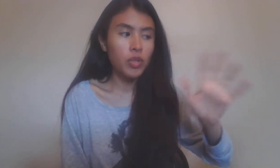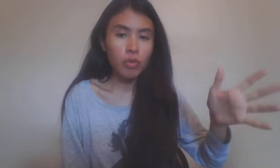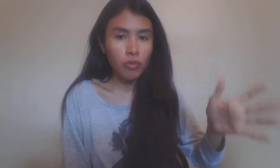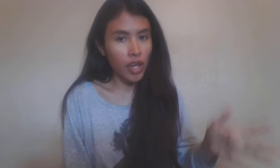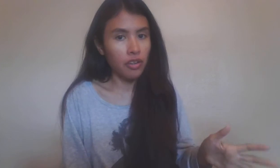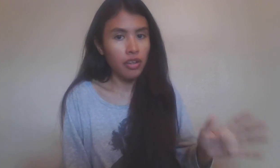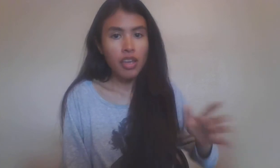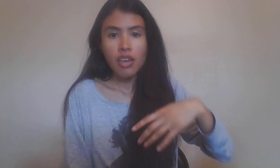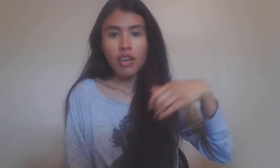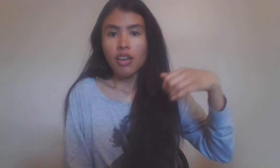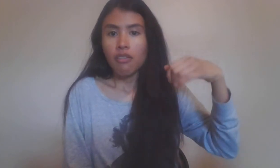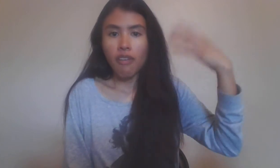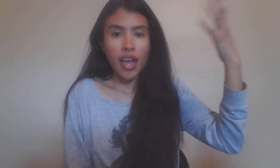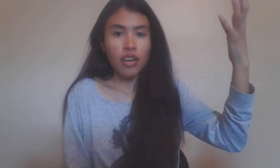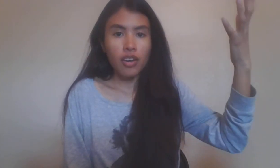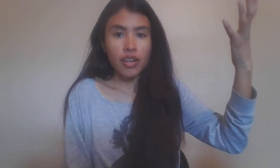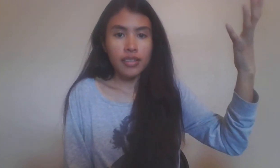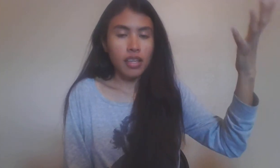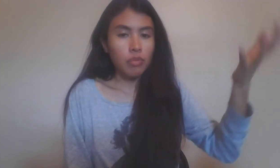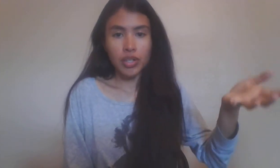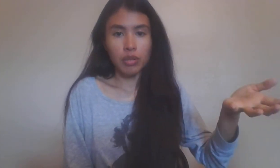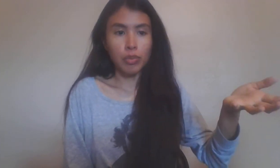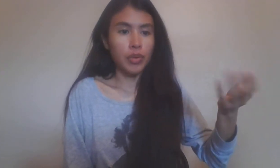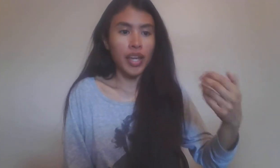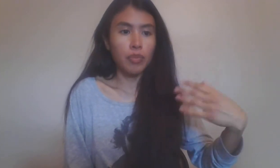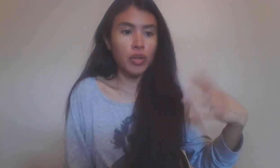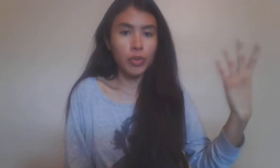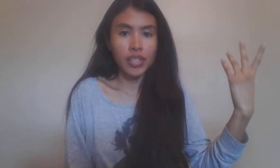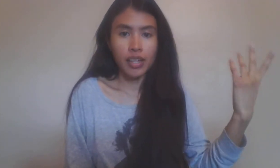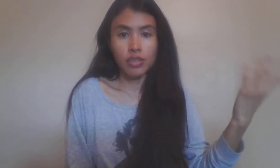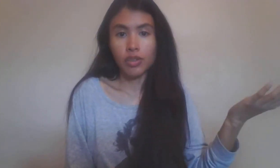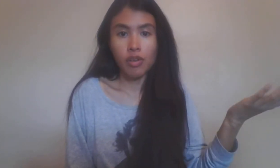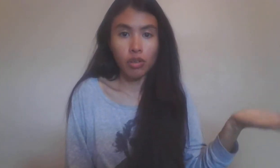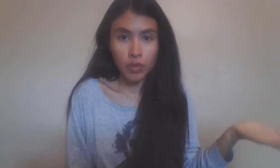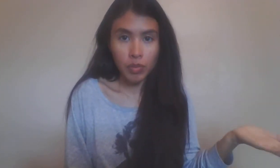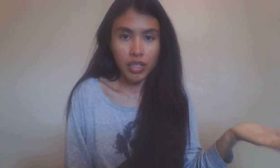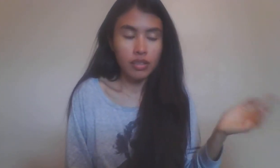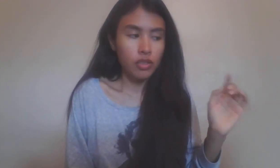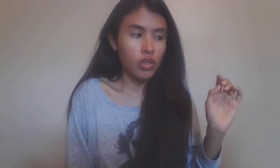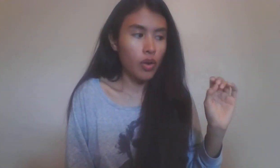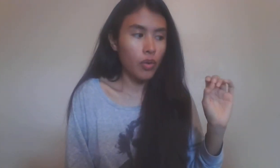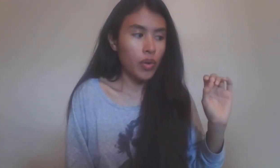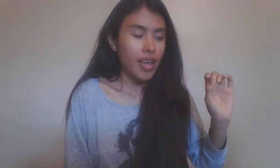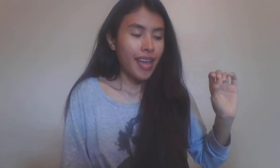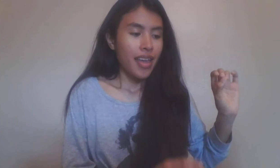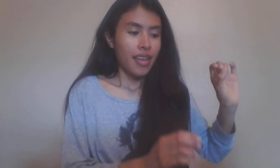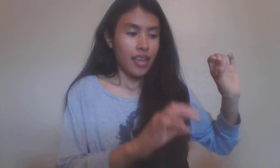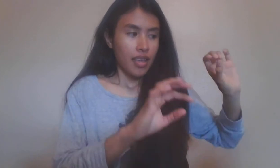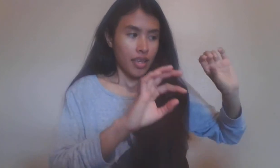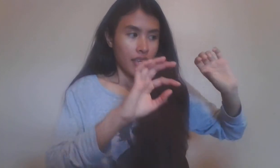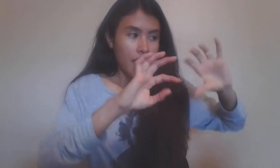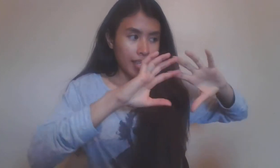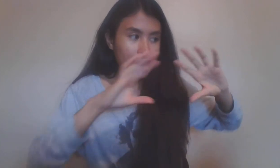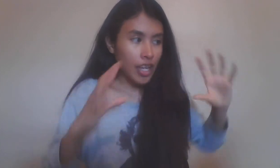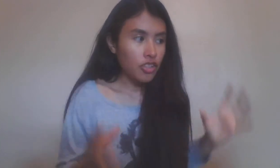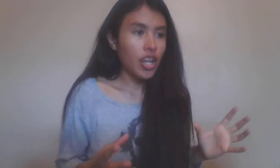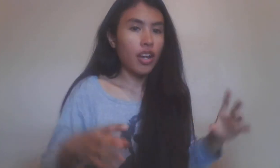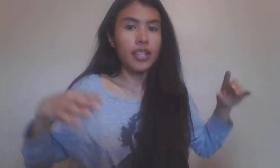mutable fire. Fire is unpredictable and mutable signs are all over the place. So Sagittarius